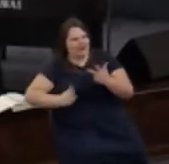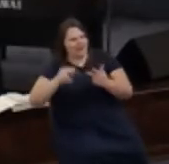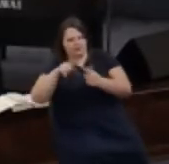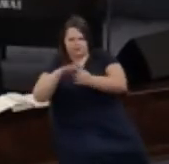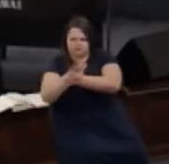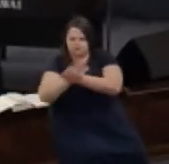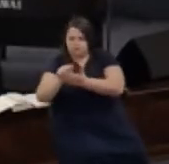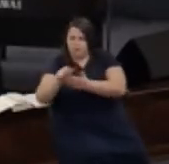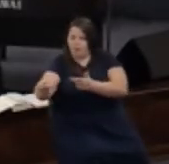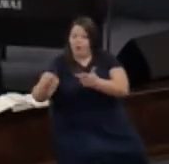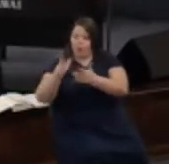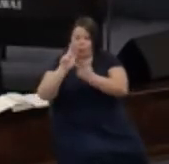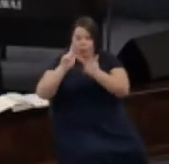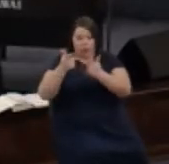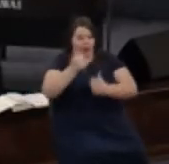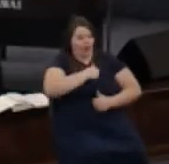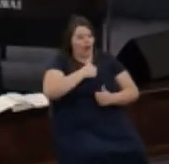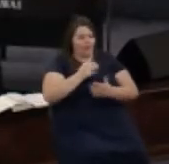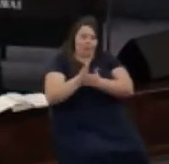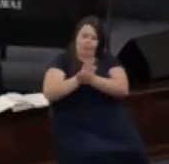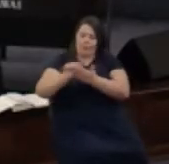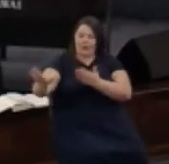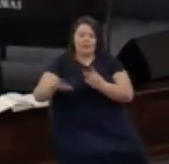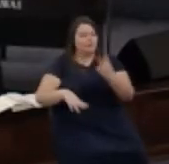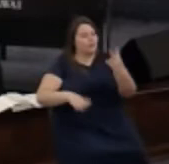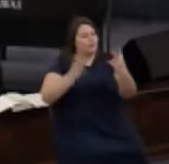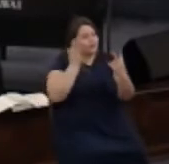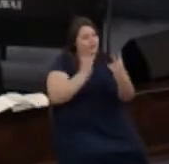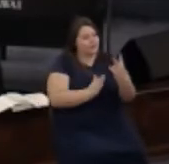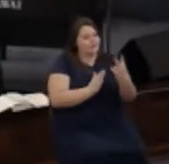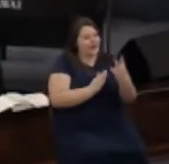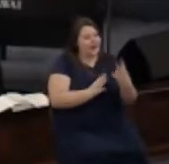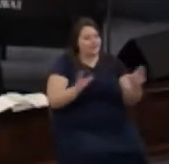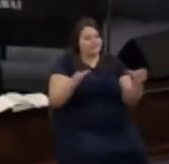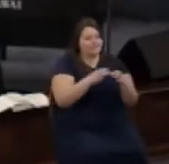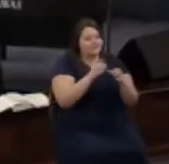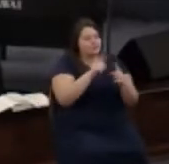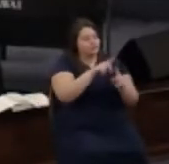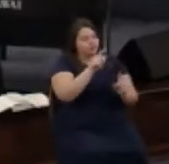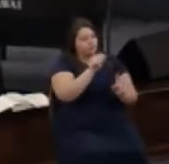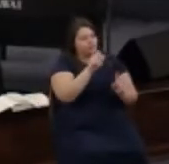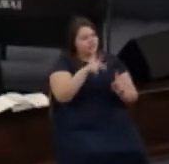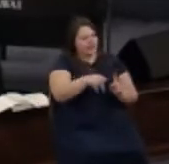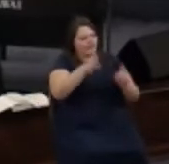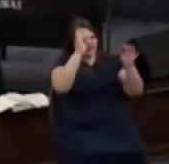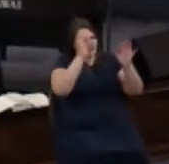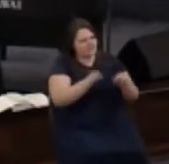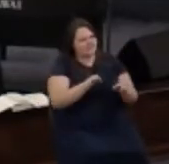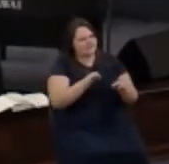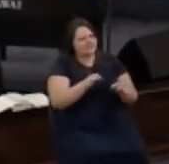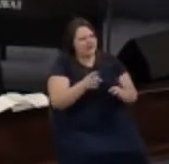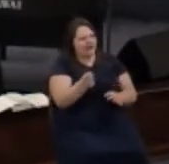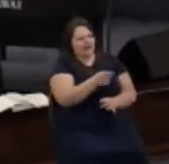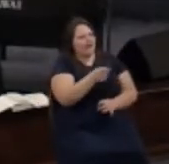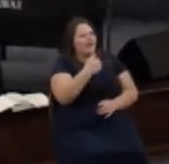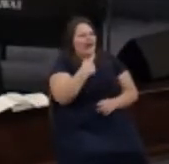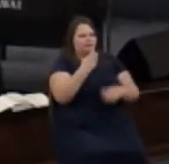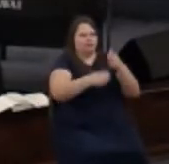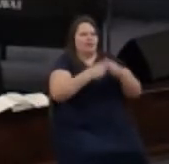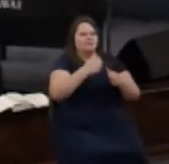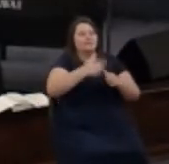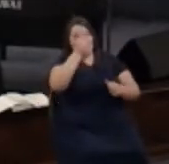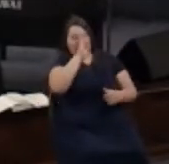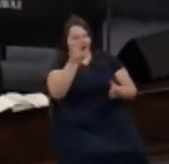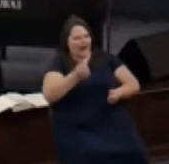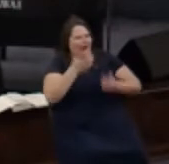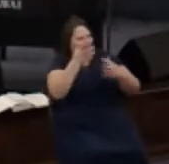third army was wiped out the two sides had gathered together to attack them decided they had a beef God caused problems between them and